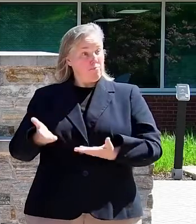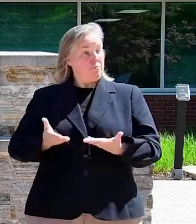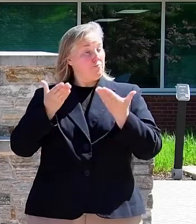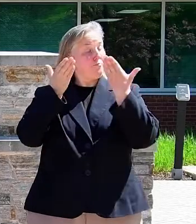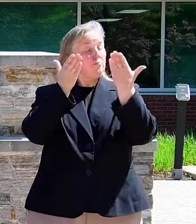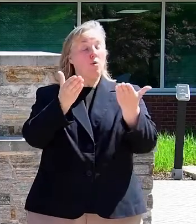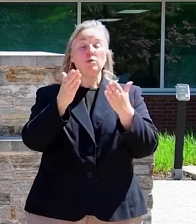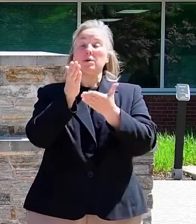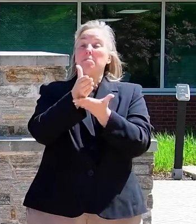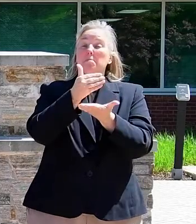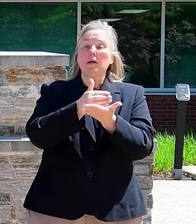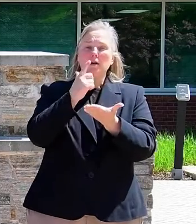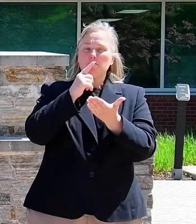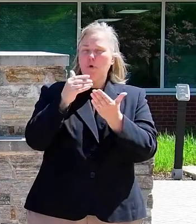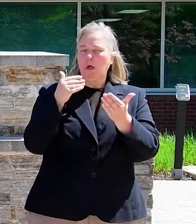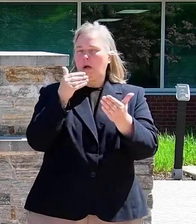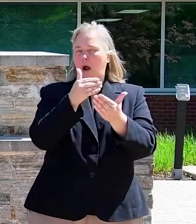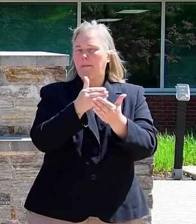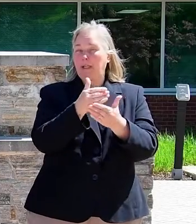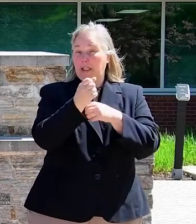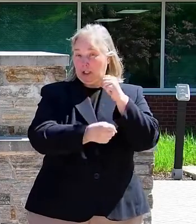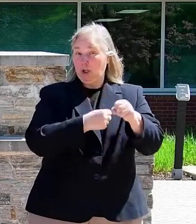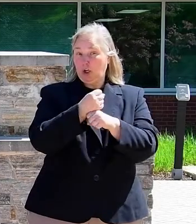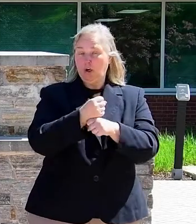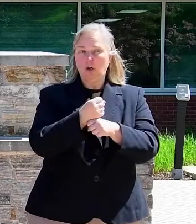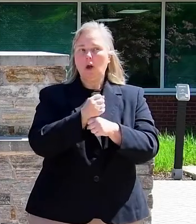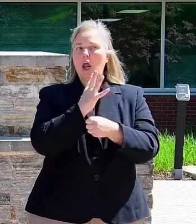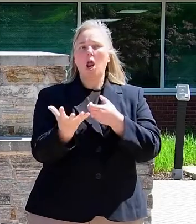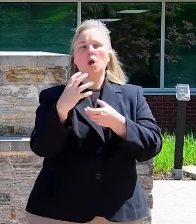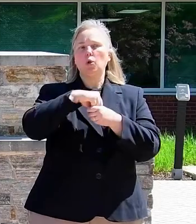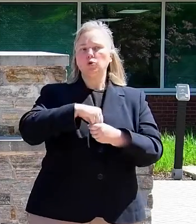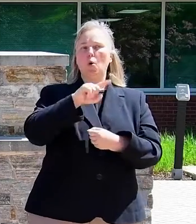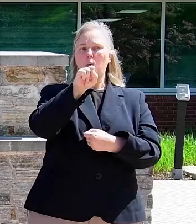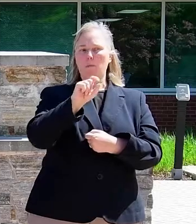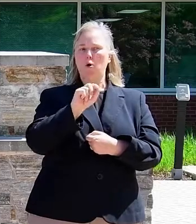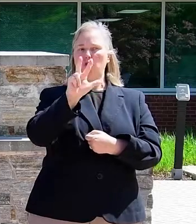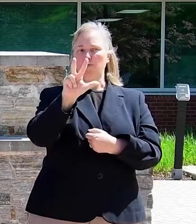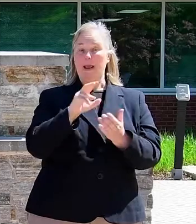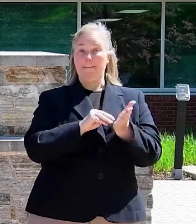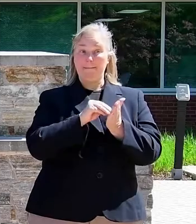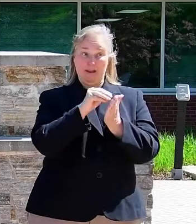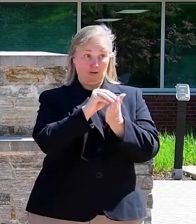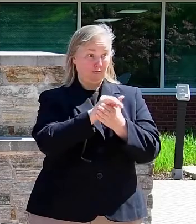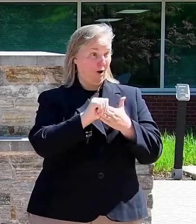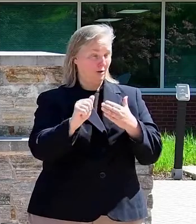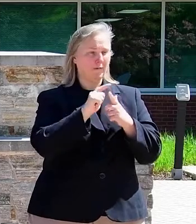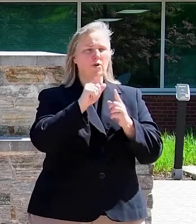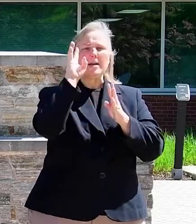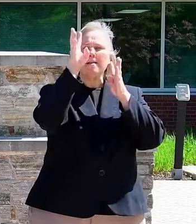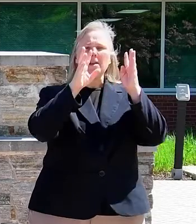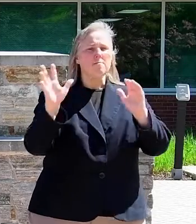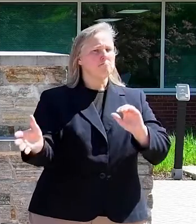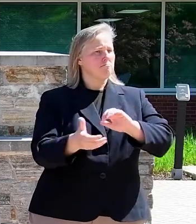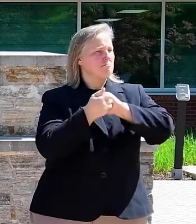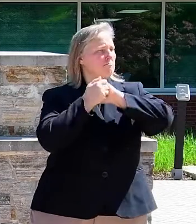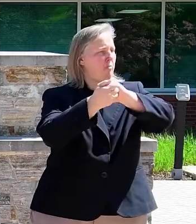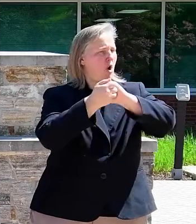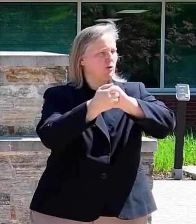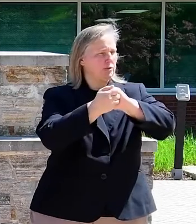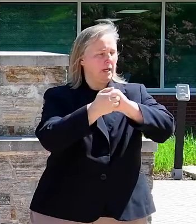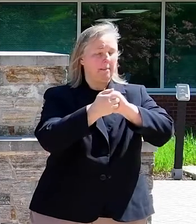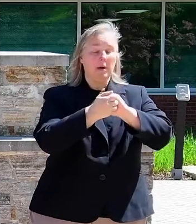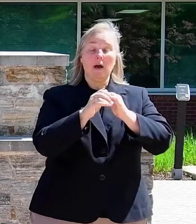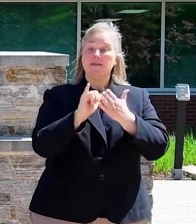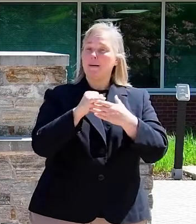for the coming year, there is $1.3 million for an innovative partnership that will make